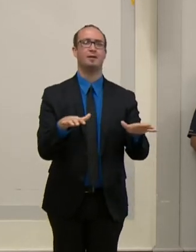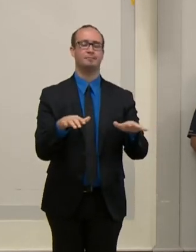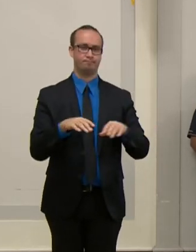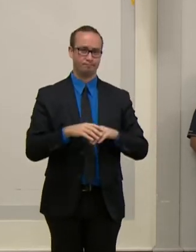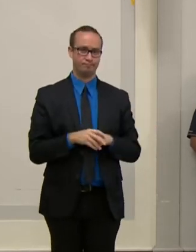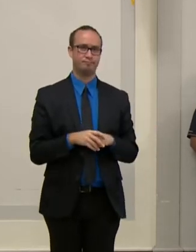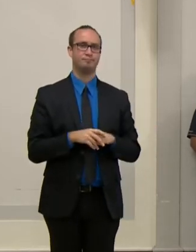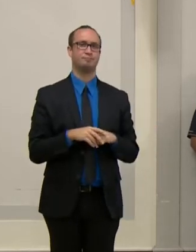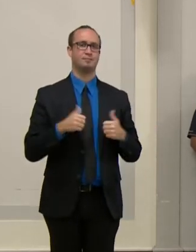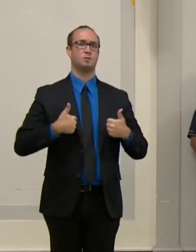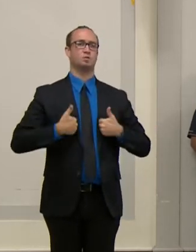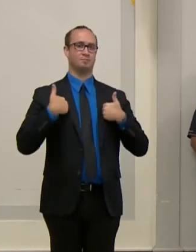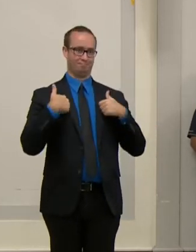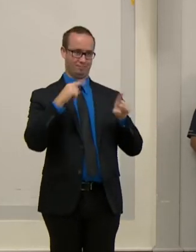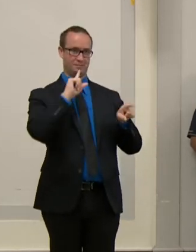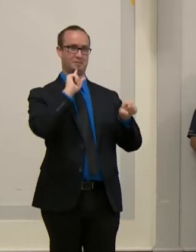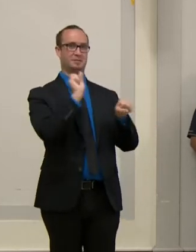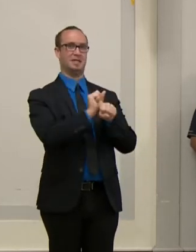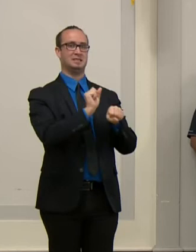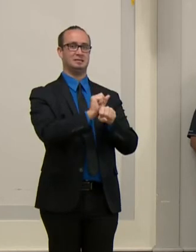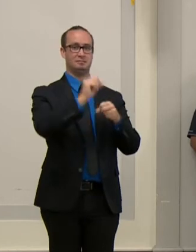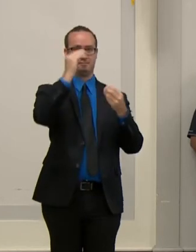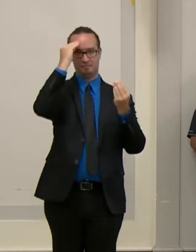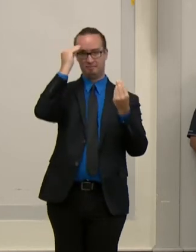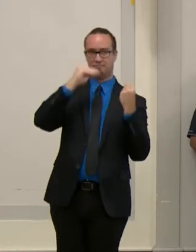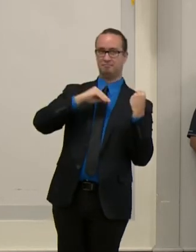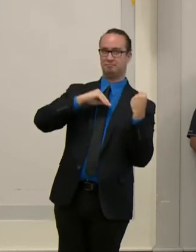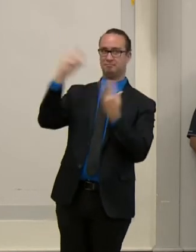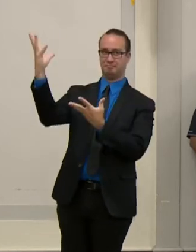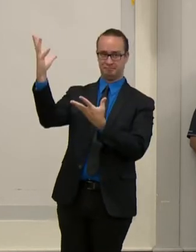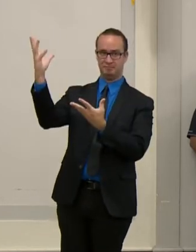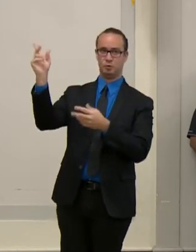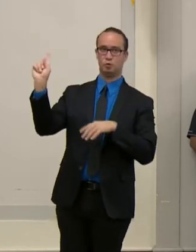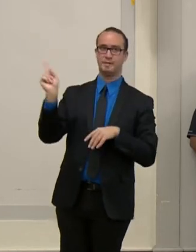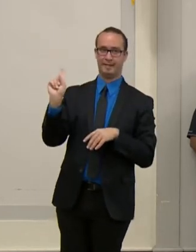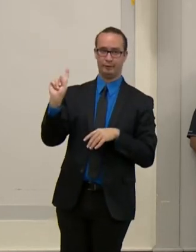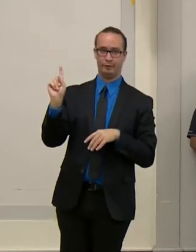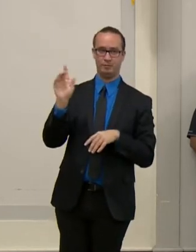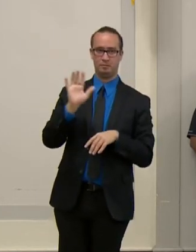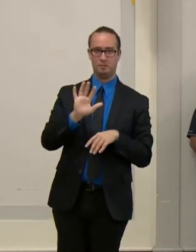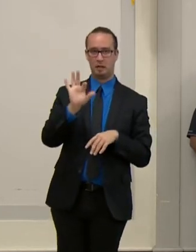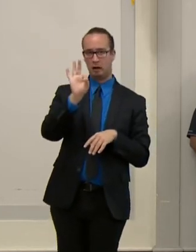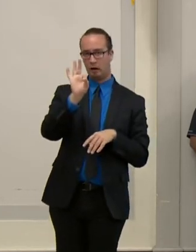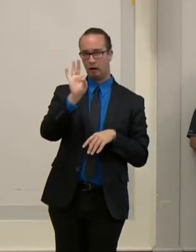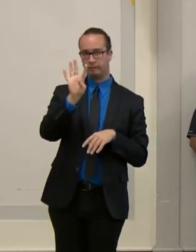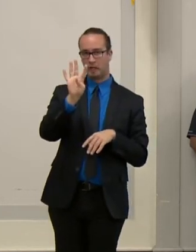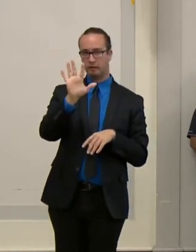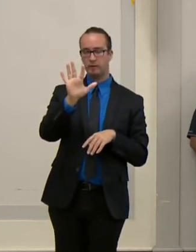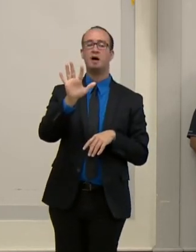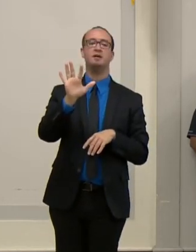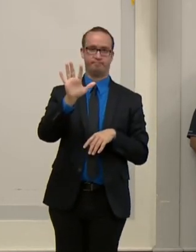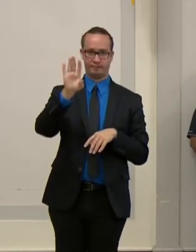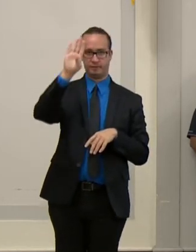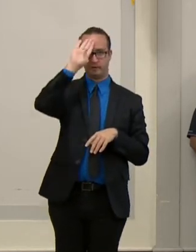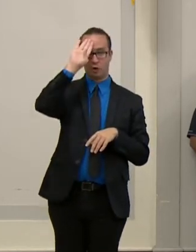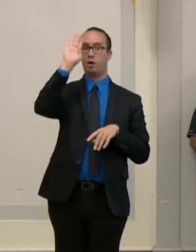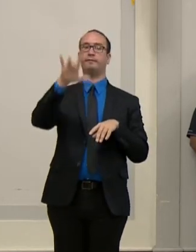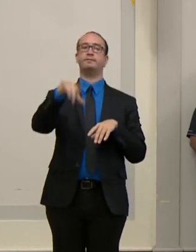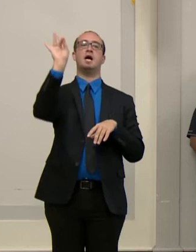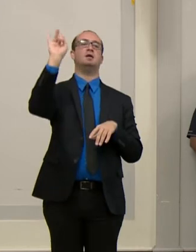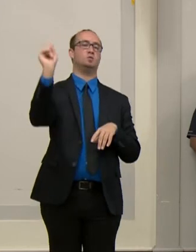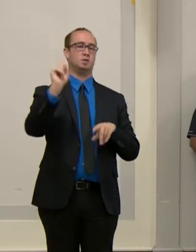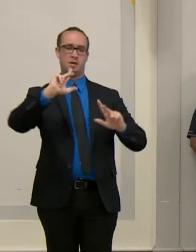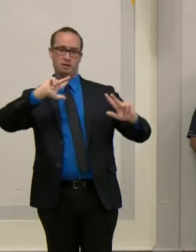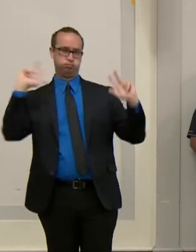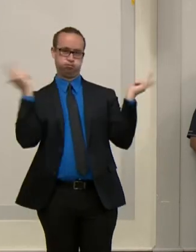Labyrinth. The initial box alarm was struck out at 945, and units arrived, finding three homes completely collapsed,